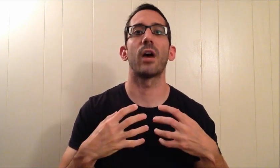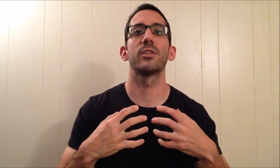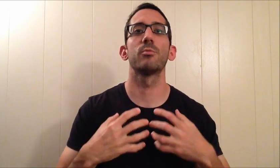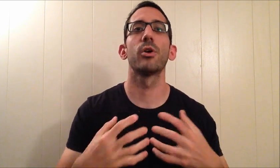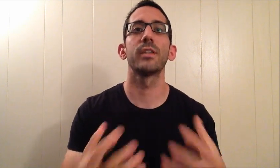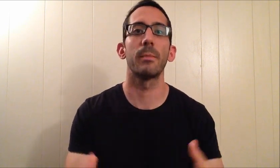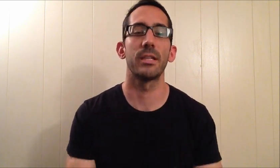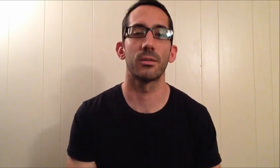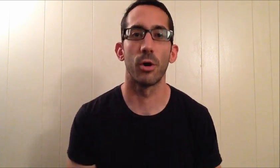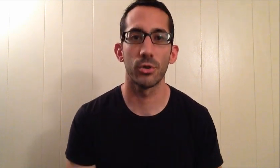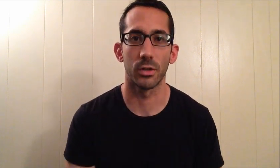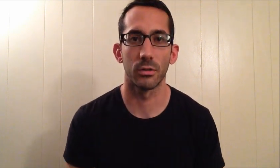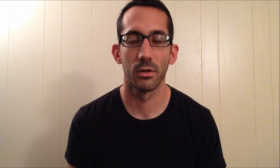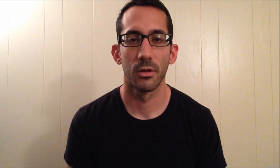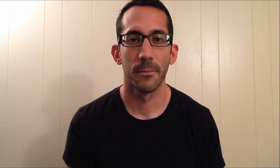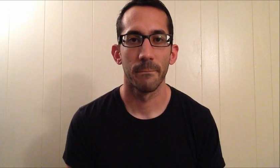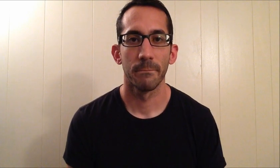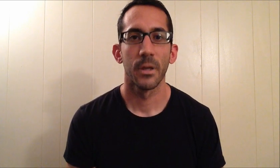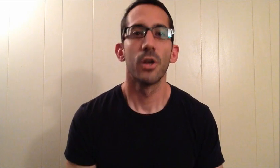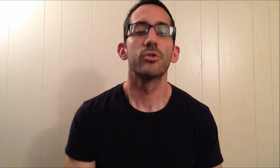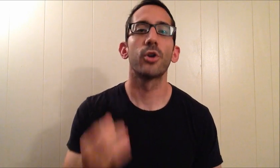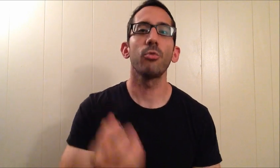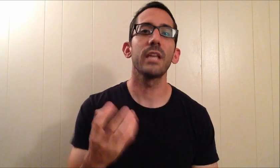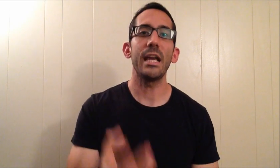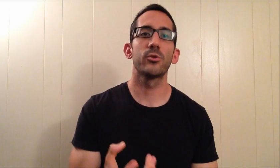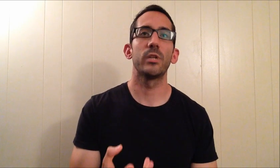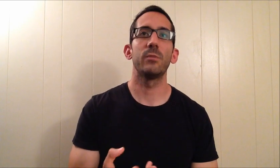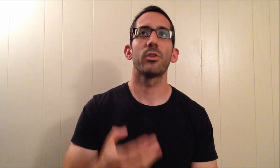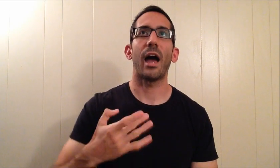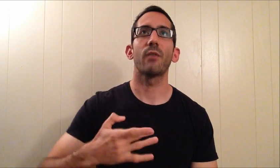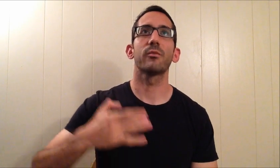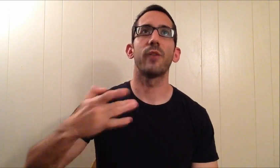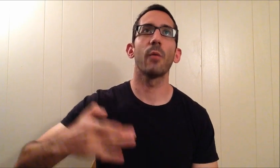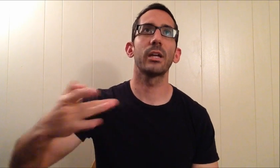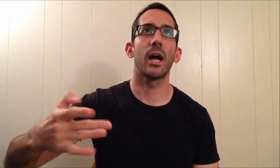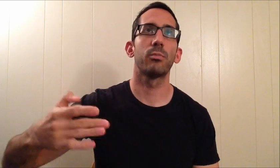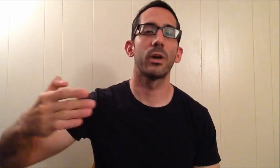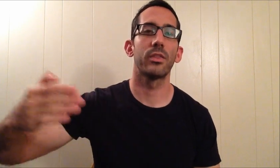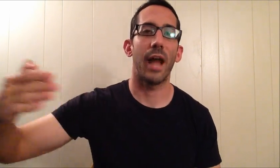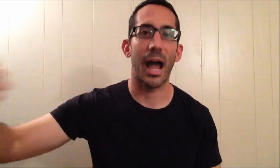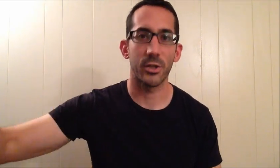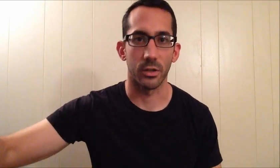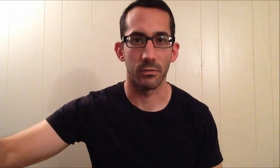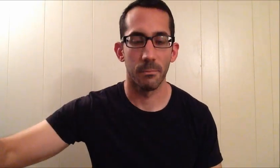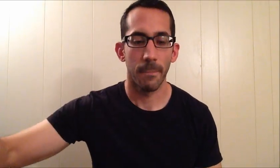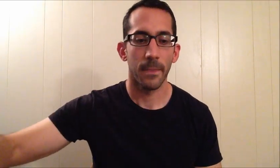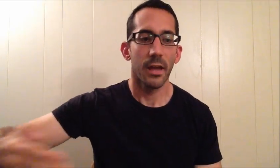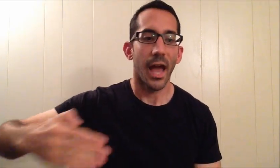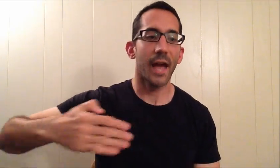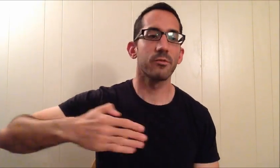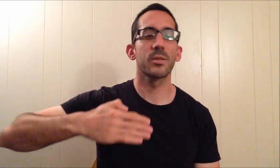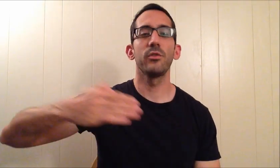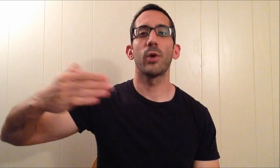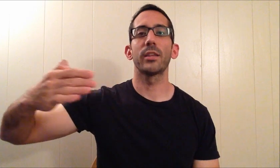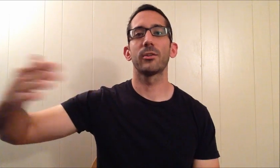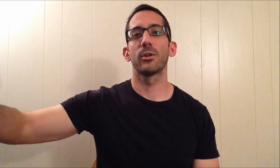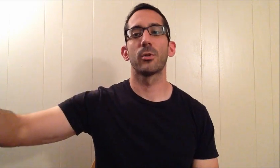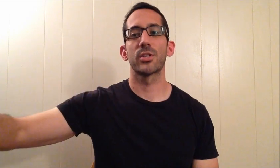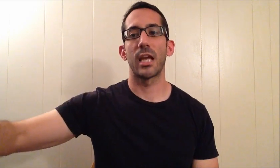trying to put them into motion. Don't daydream without following it up with an action. And for some of you out there who are